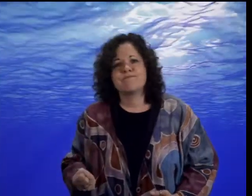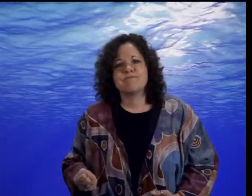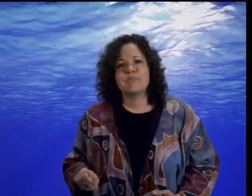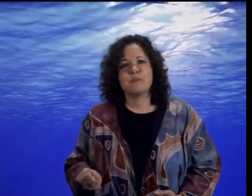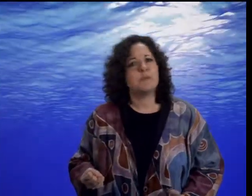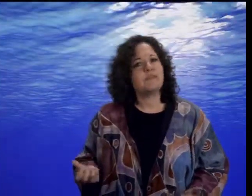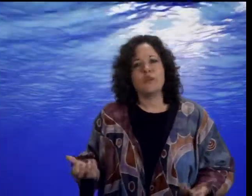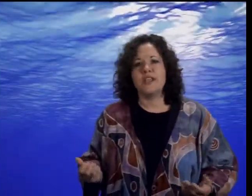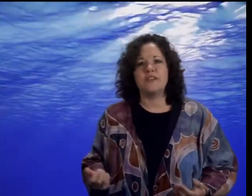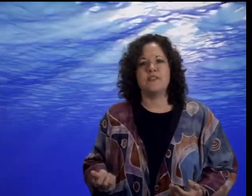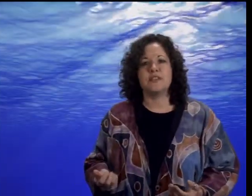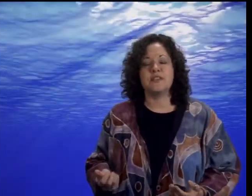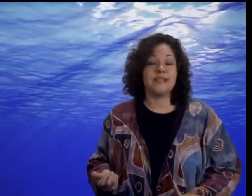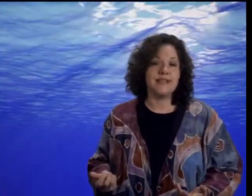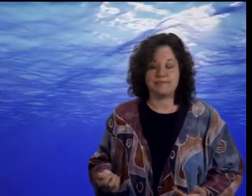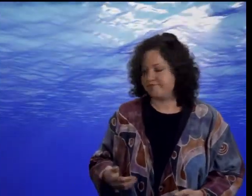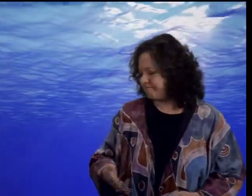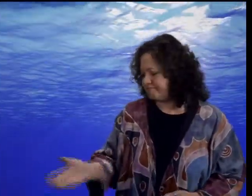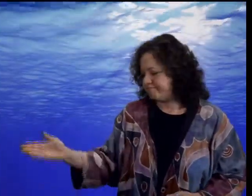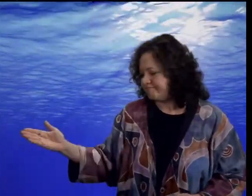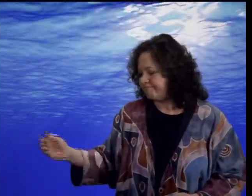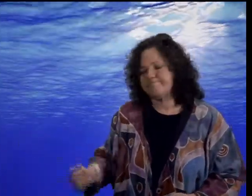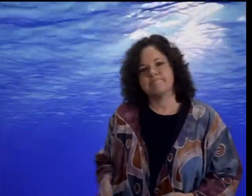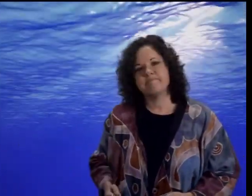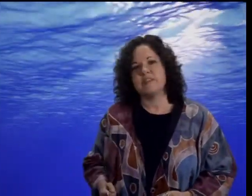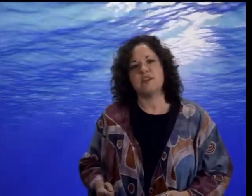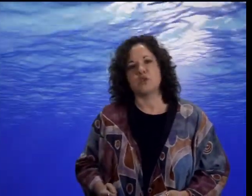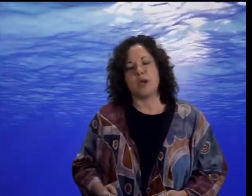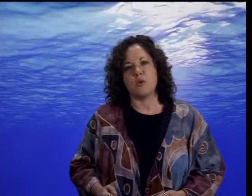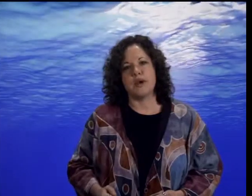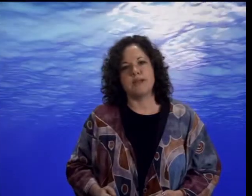But before he could finish, again, the fish swam away.